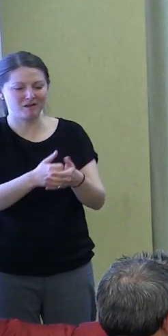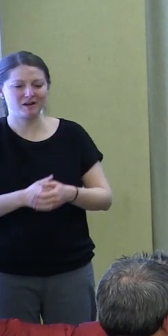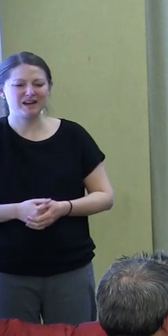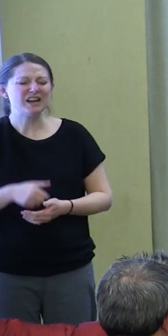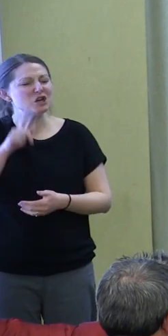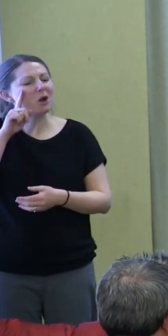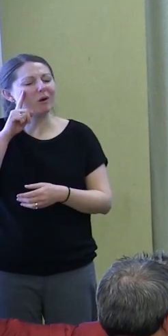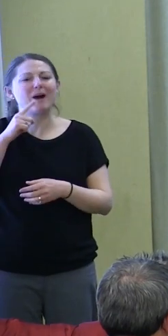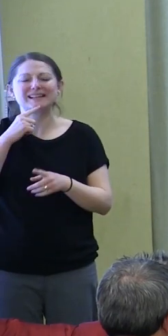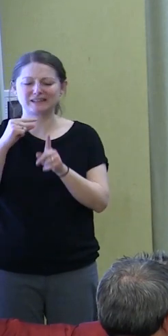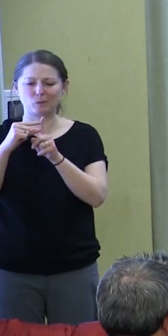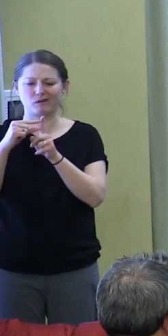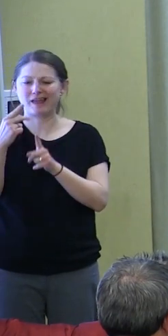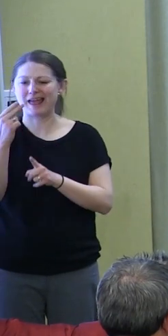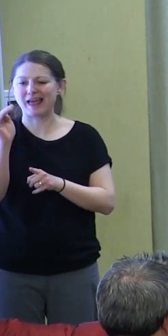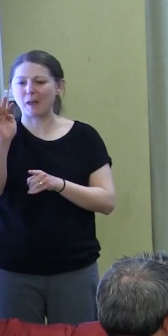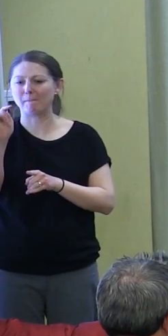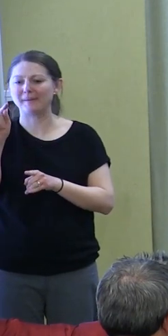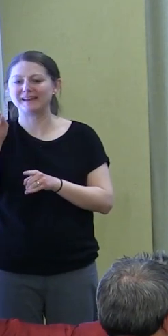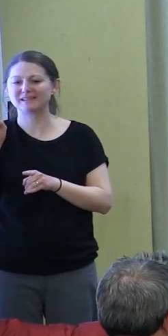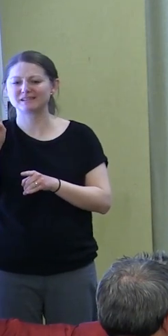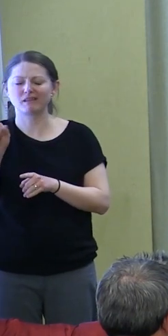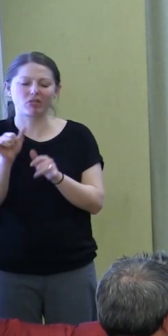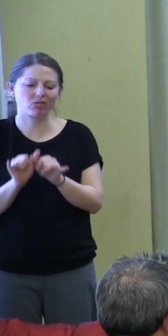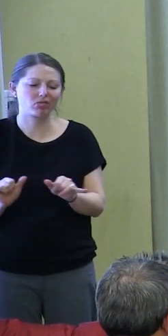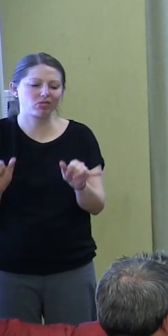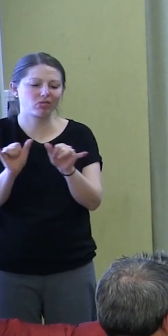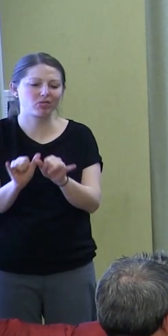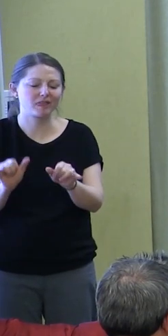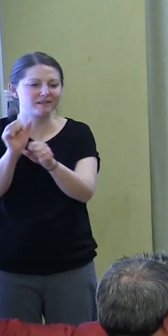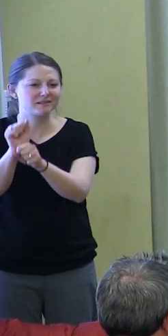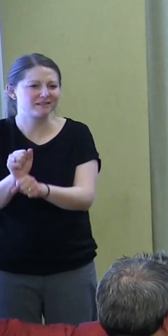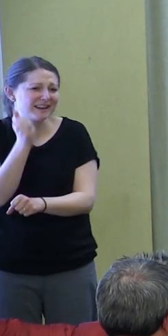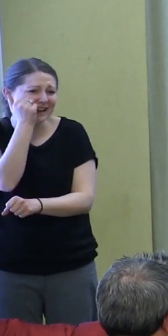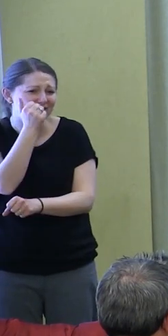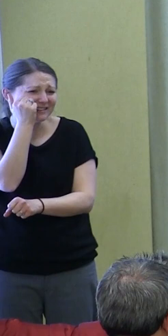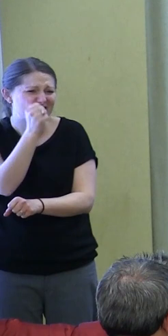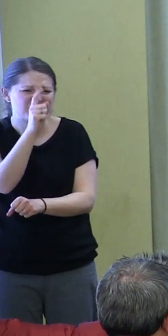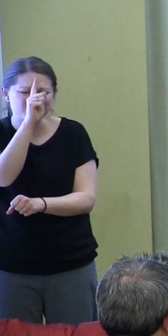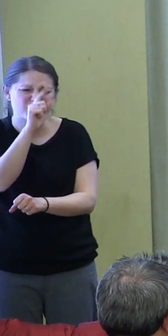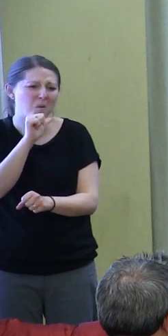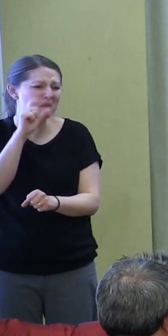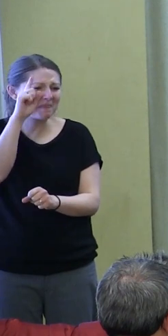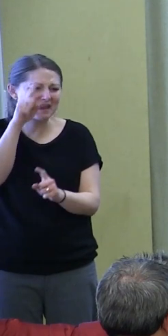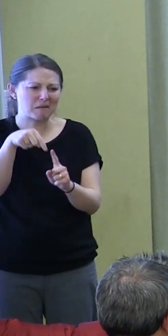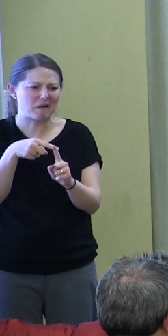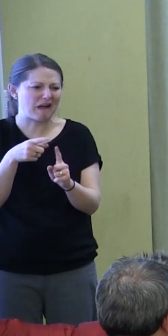you tend to think of dull routines, things we repeat daily without much thought.